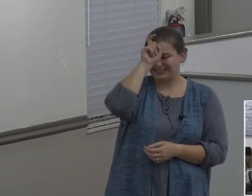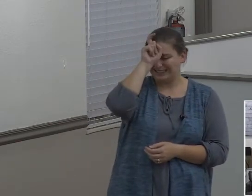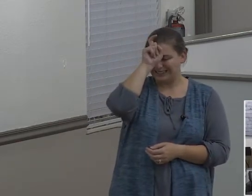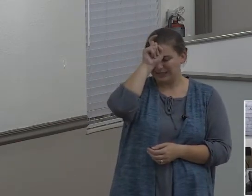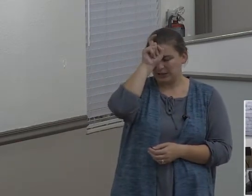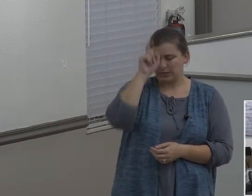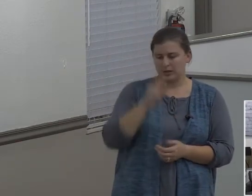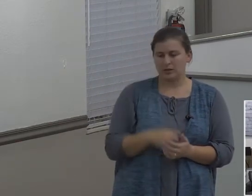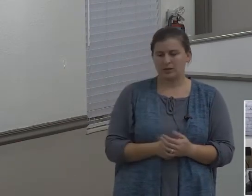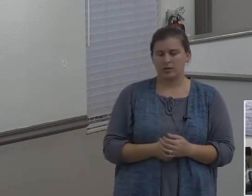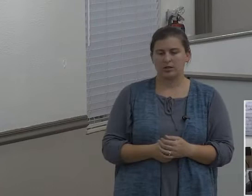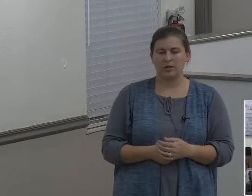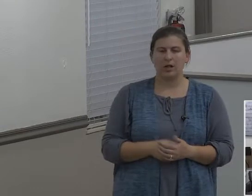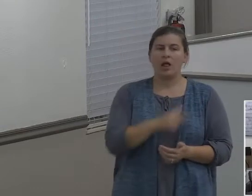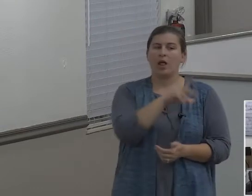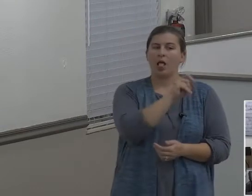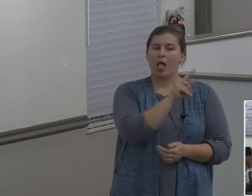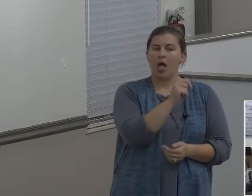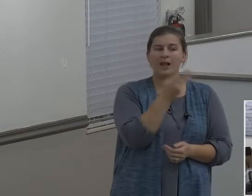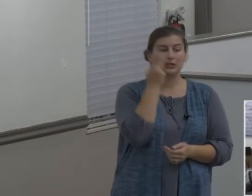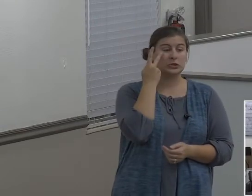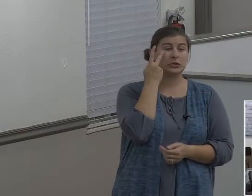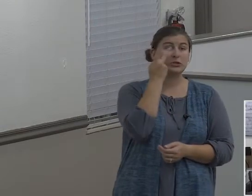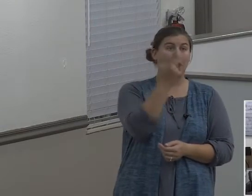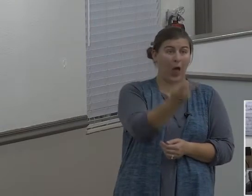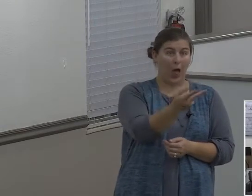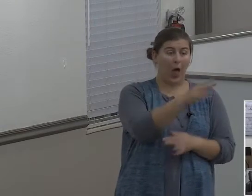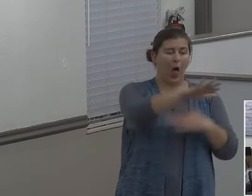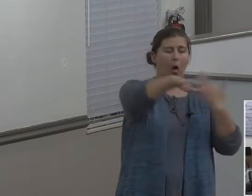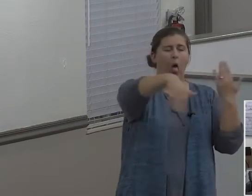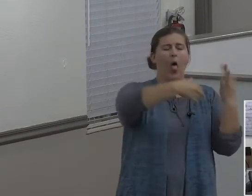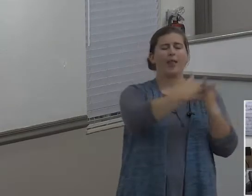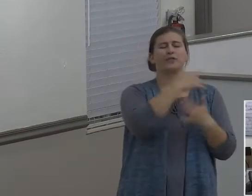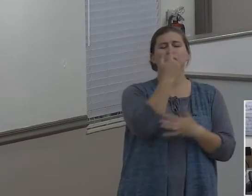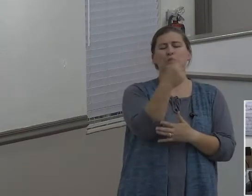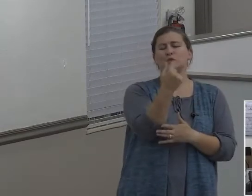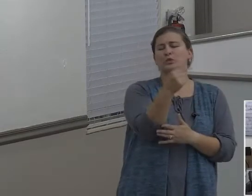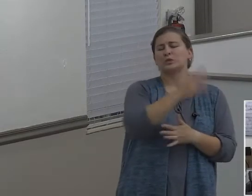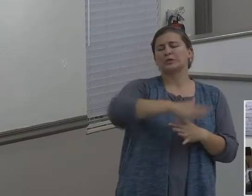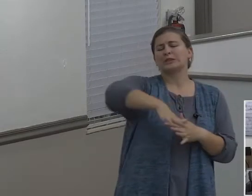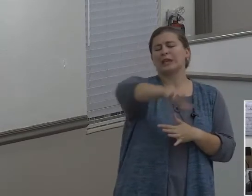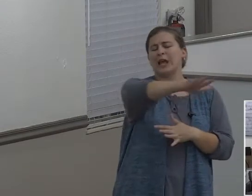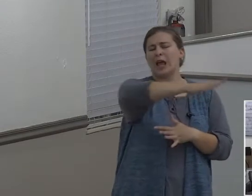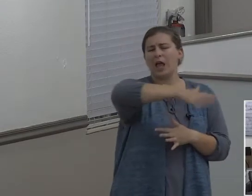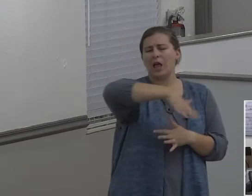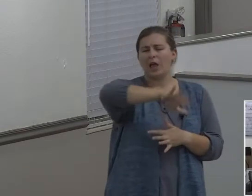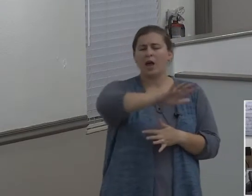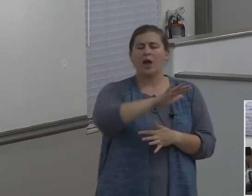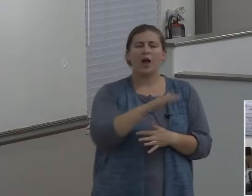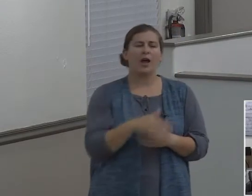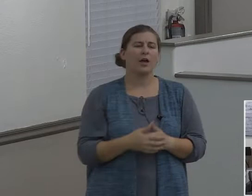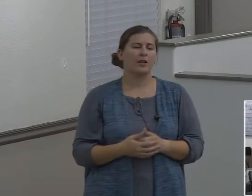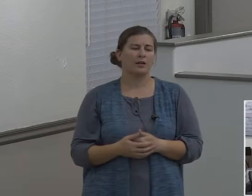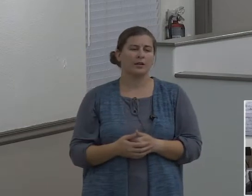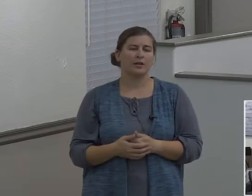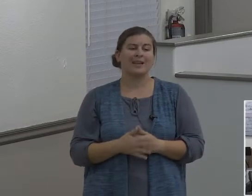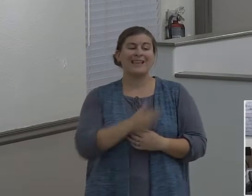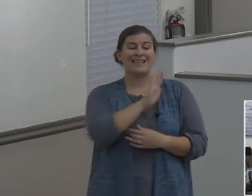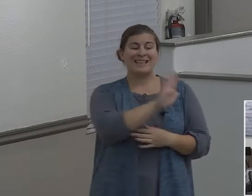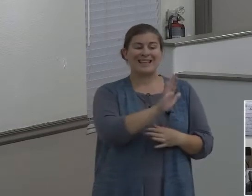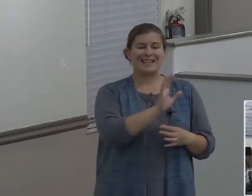Lot's way was, the way he conducted himself in life, his conversation,